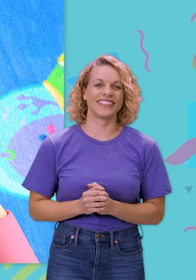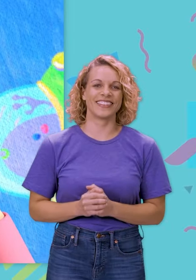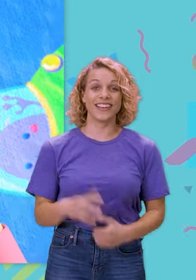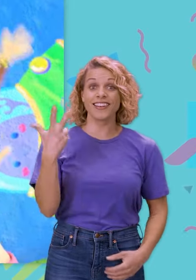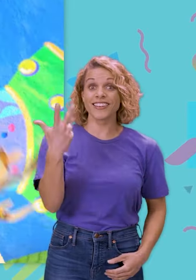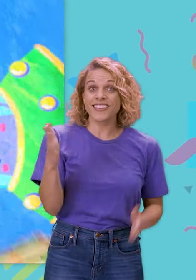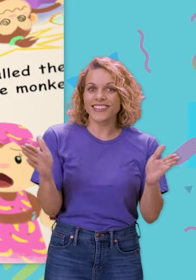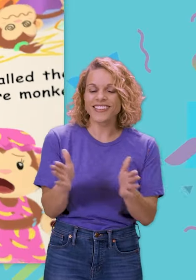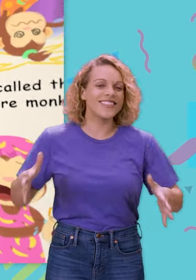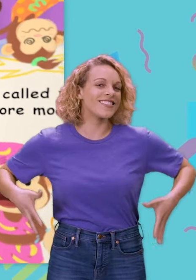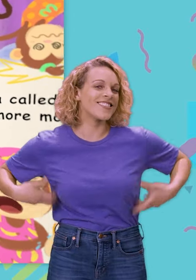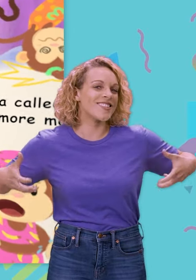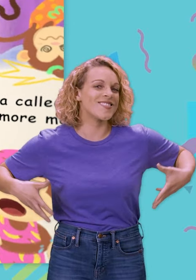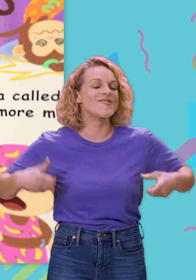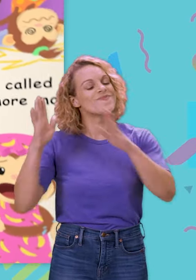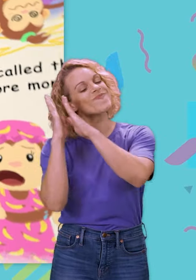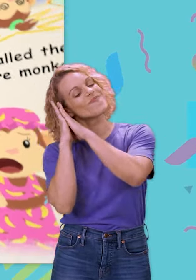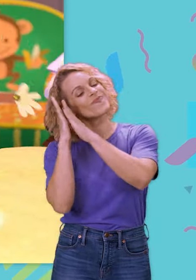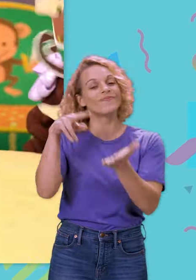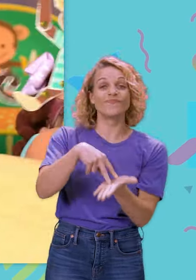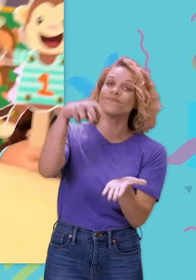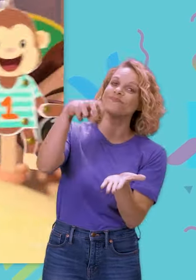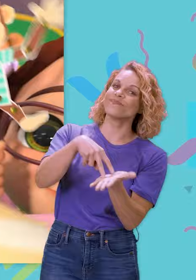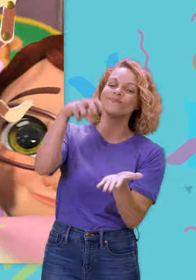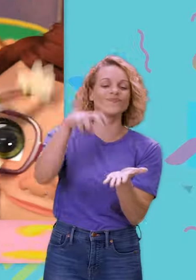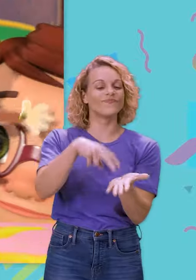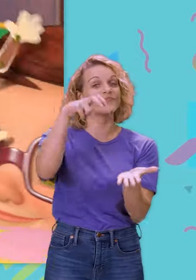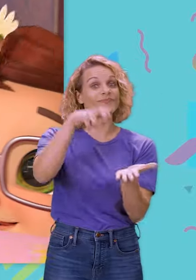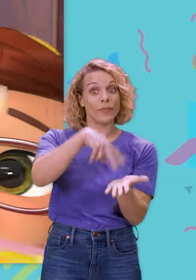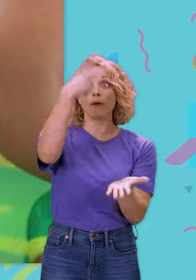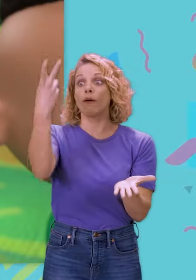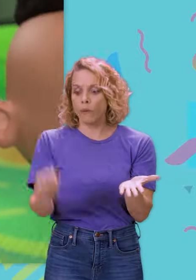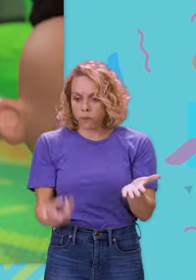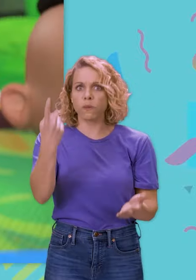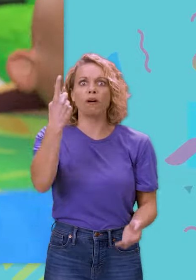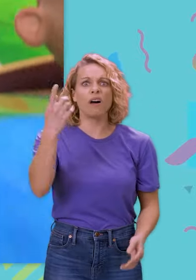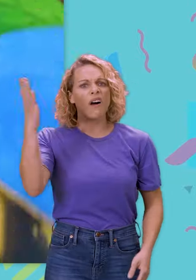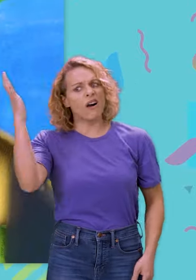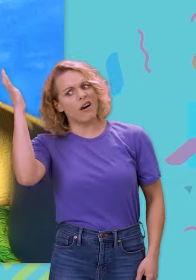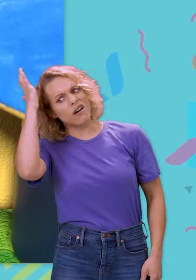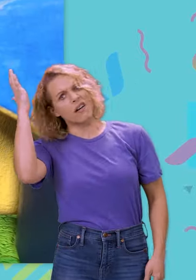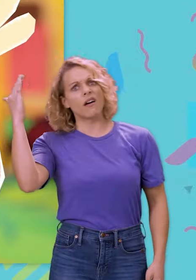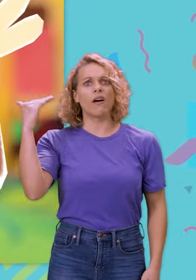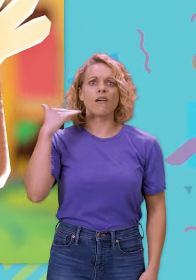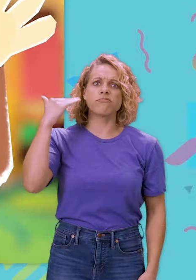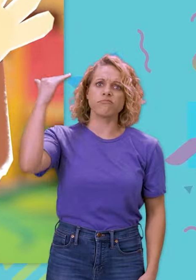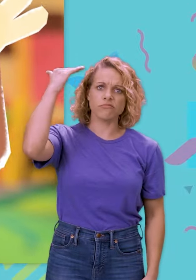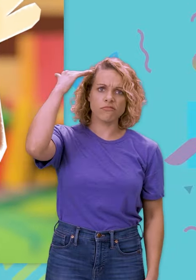Three little monkeys jumping on the bed One fell off and bumped her